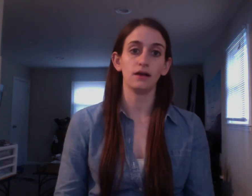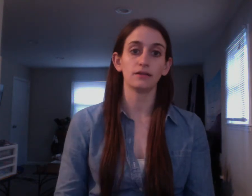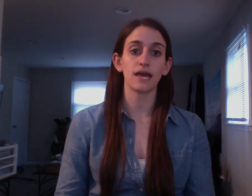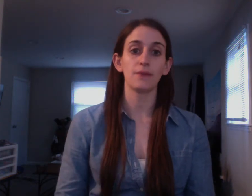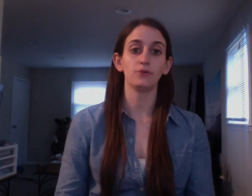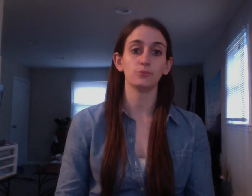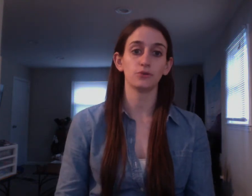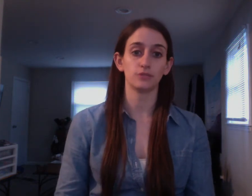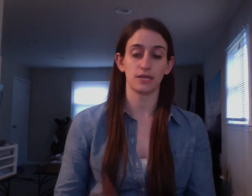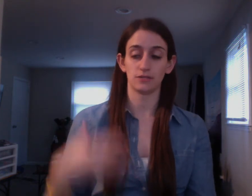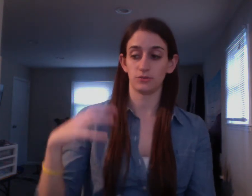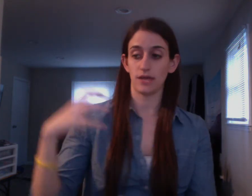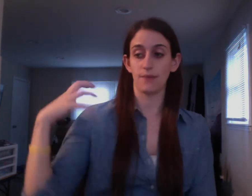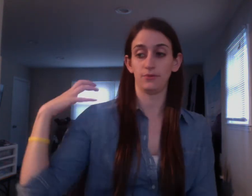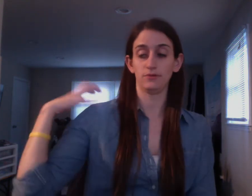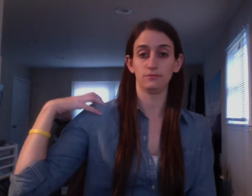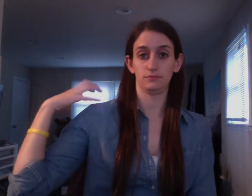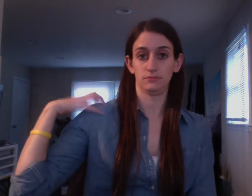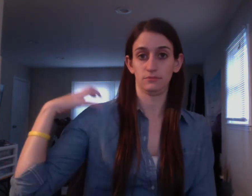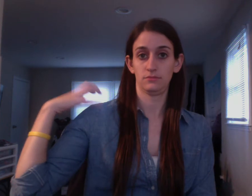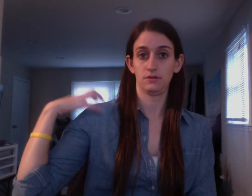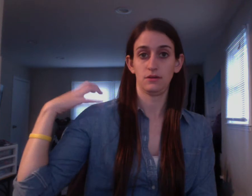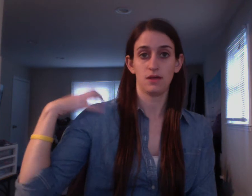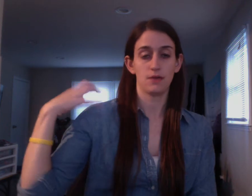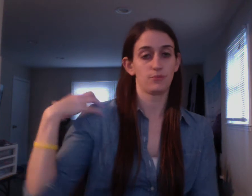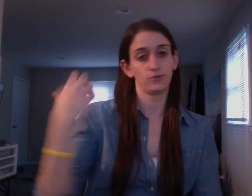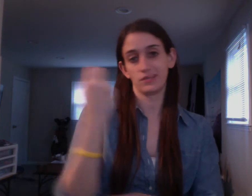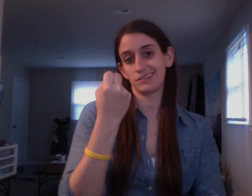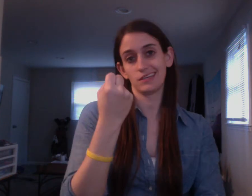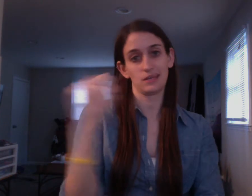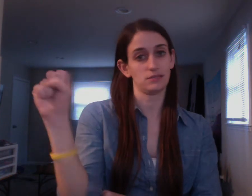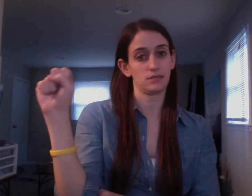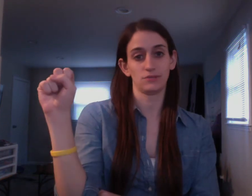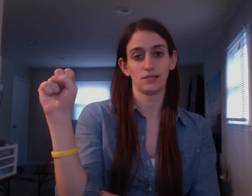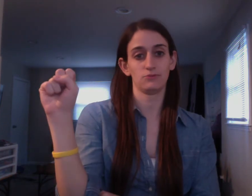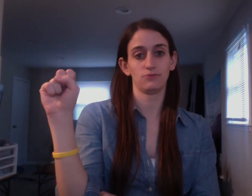Capital protest, so capital and protest again, same sign as before.